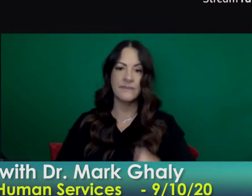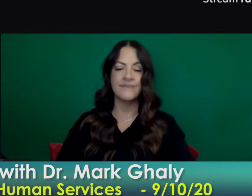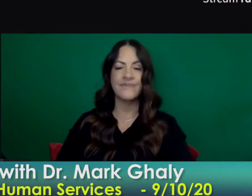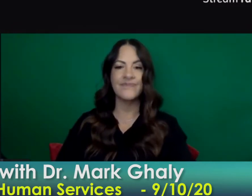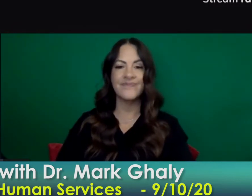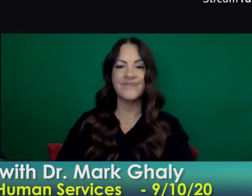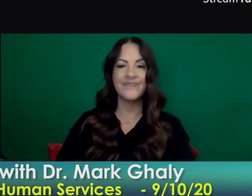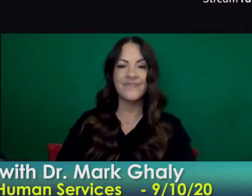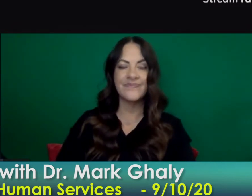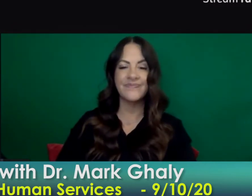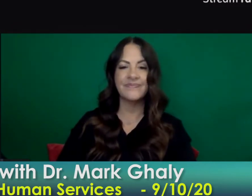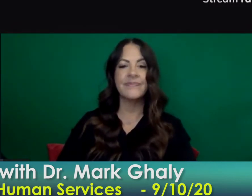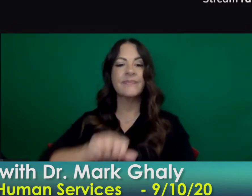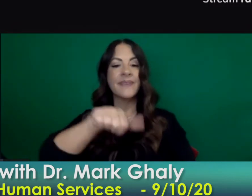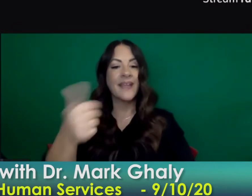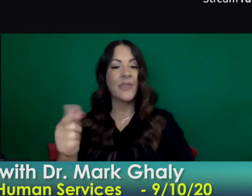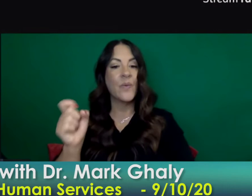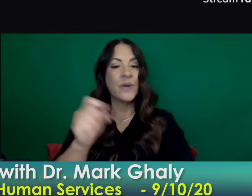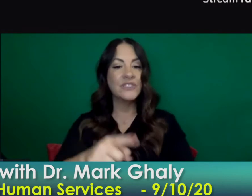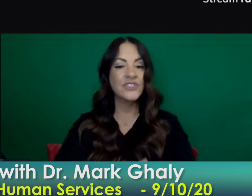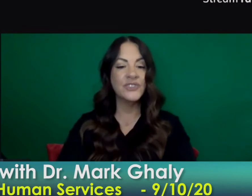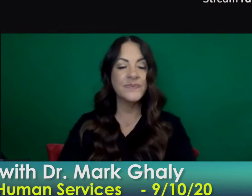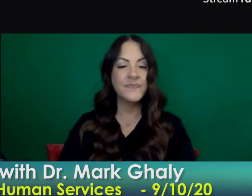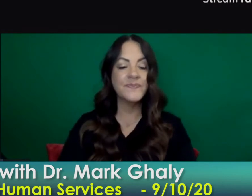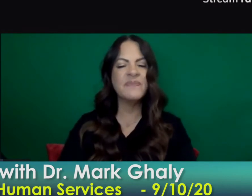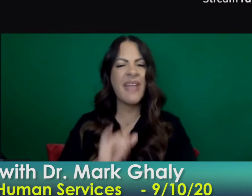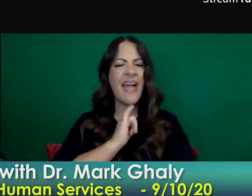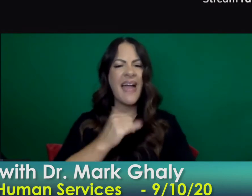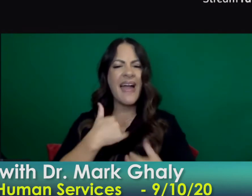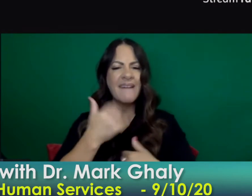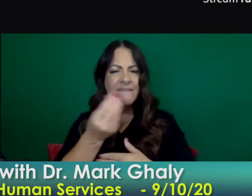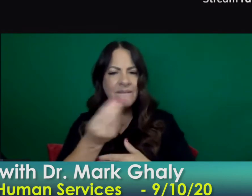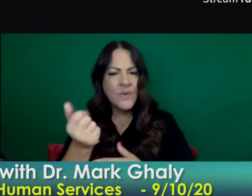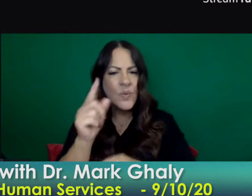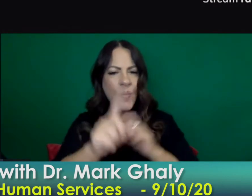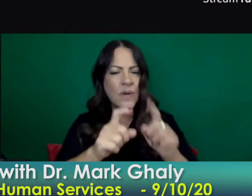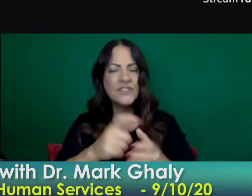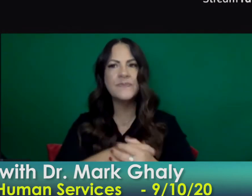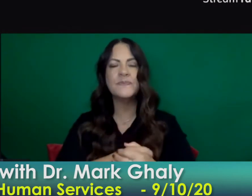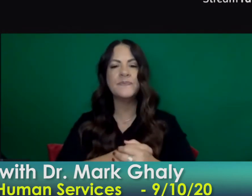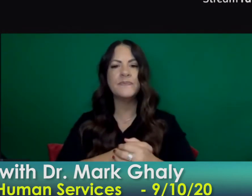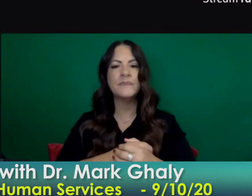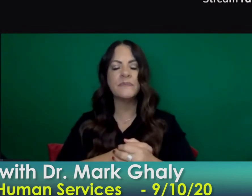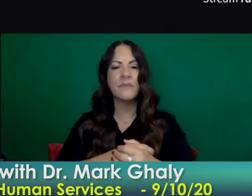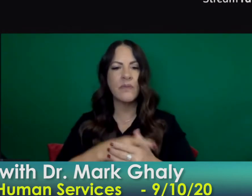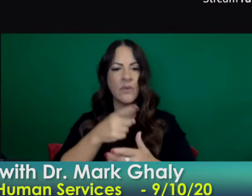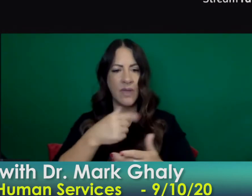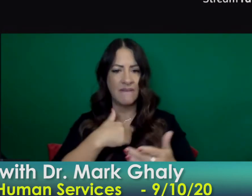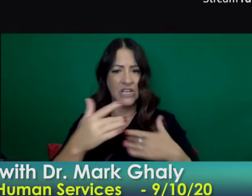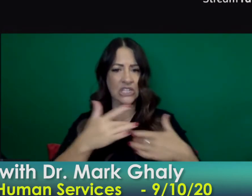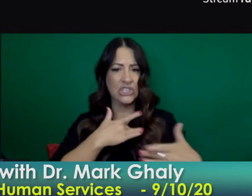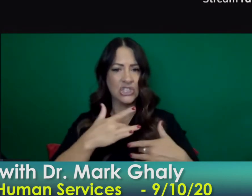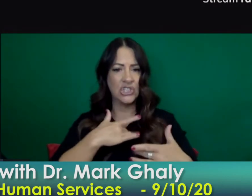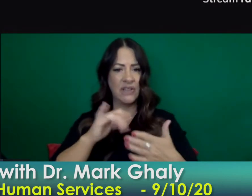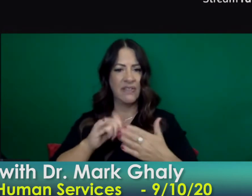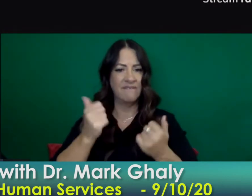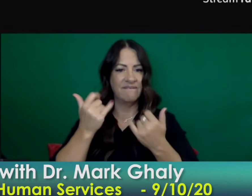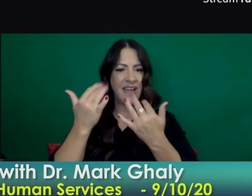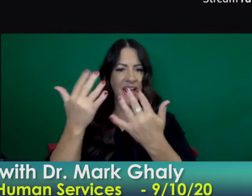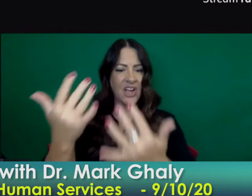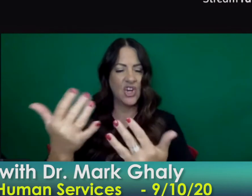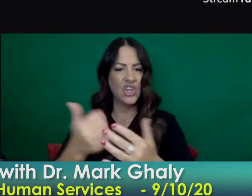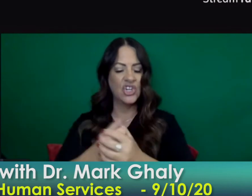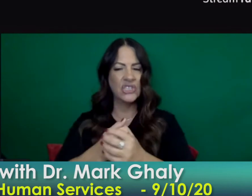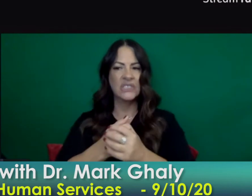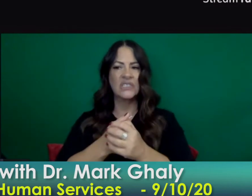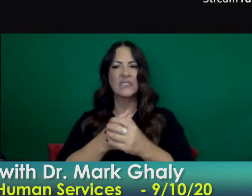okay hi uh thank you much for taking the time uh just a couple of quick questions uh first of all is there concern that the wildfires could find the state's ability to